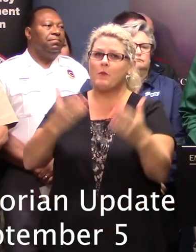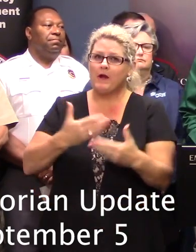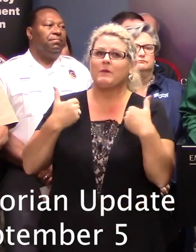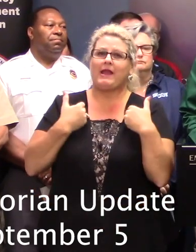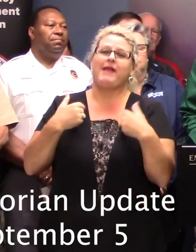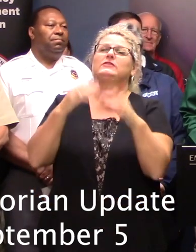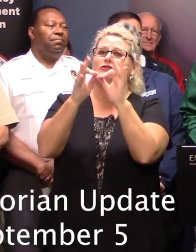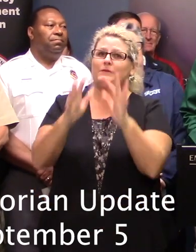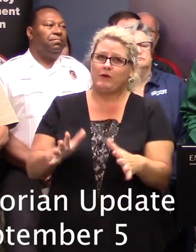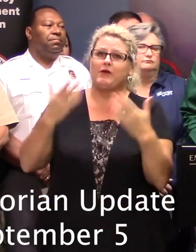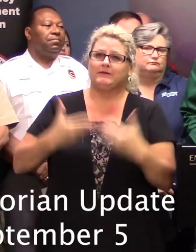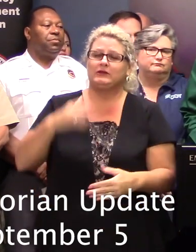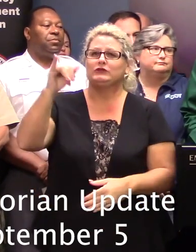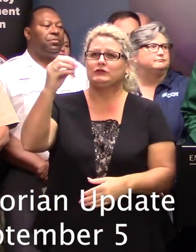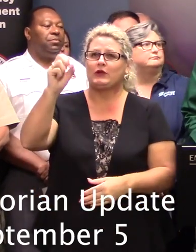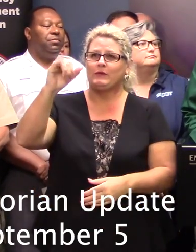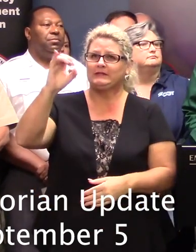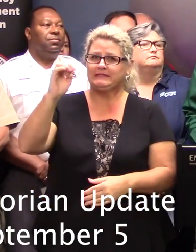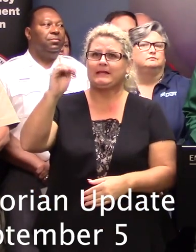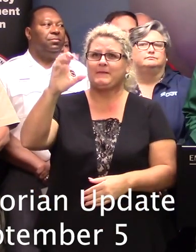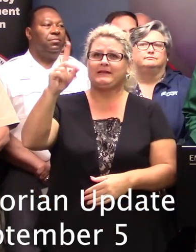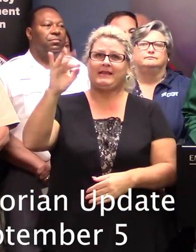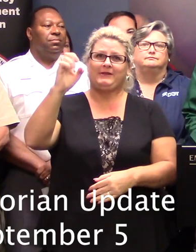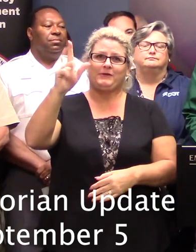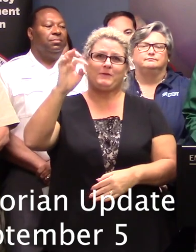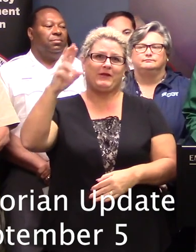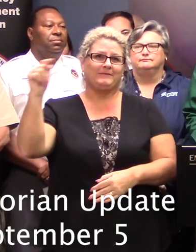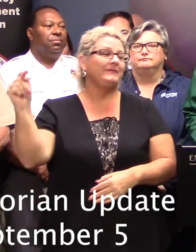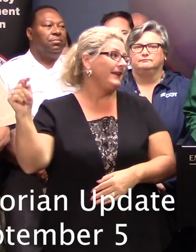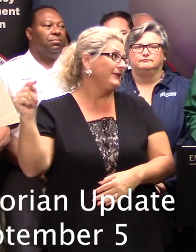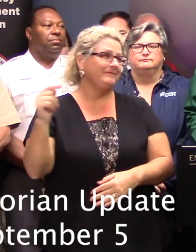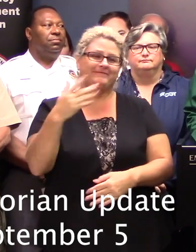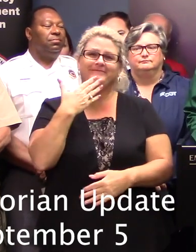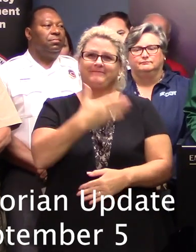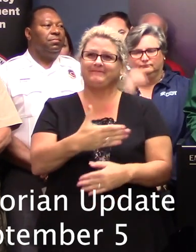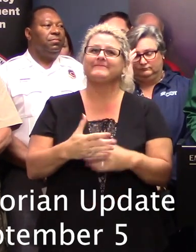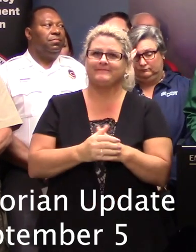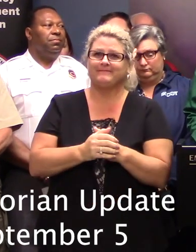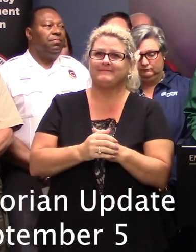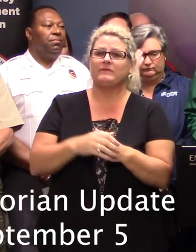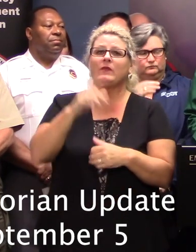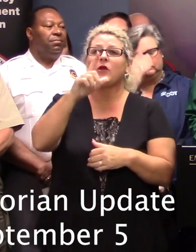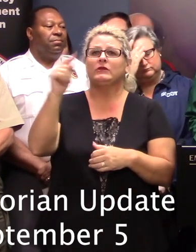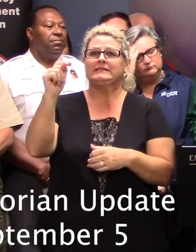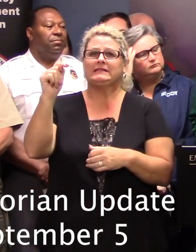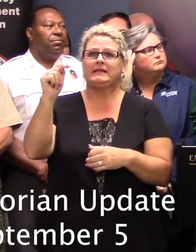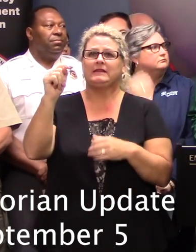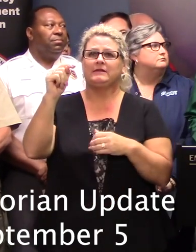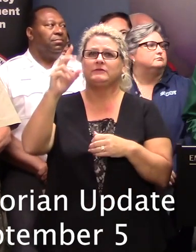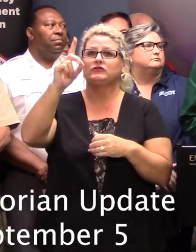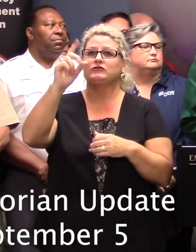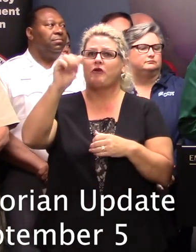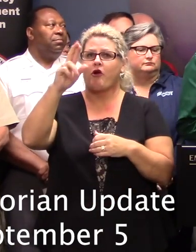we have signing today Josie McDaniel Burkett, glad you're here ma'am, thank you very much. Thank you. Called on Lieutenant Colonel Norris